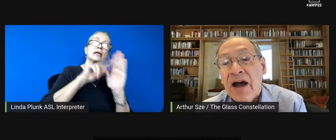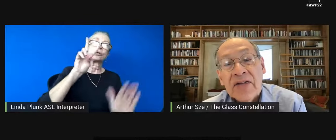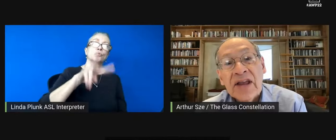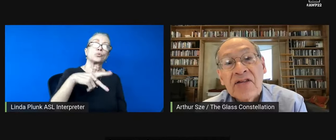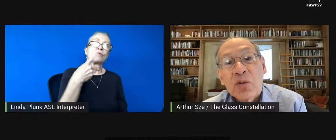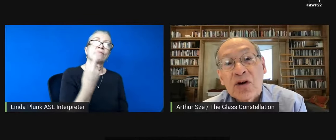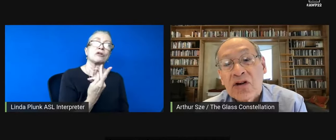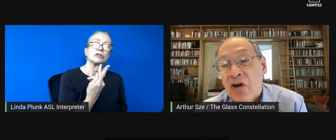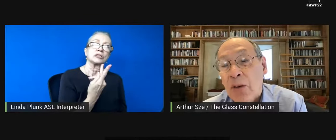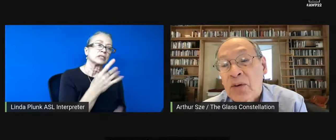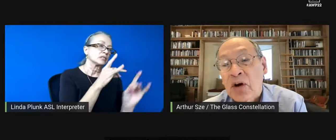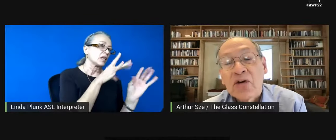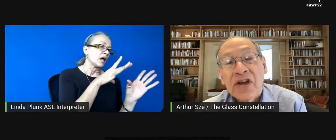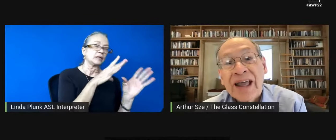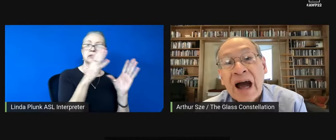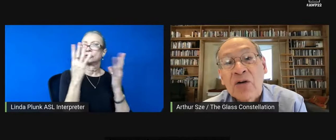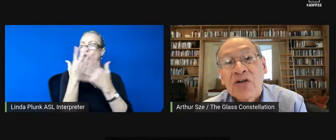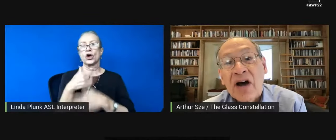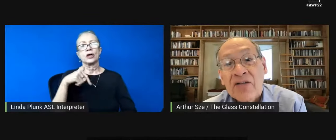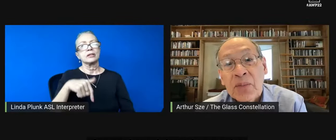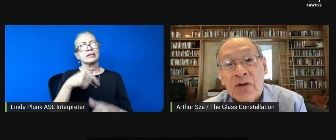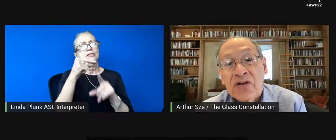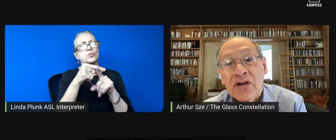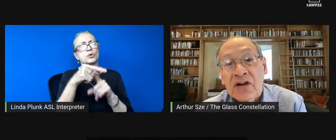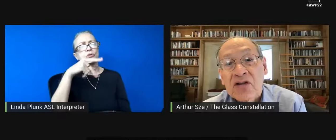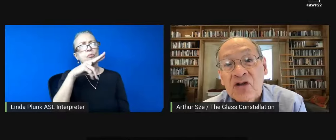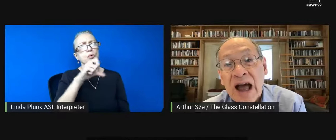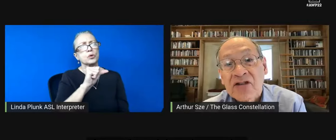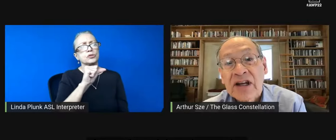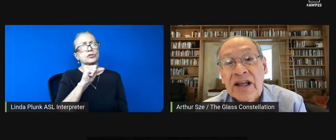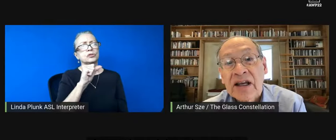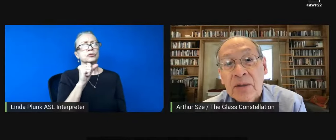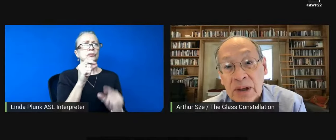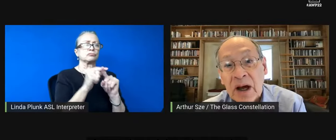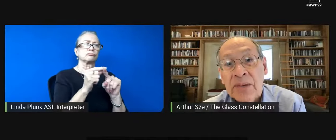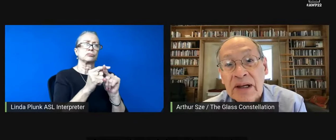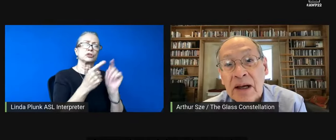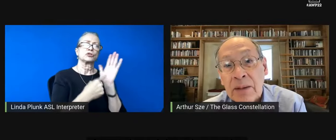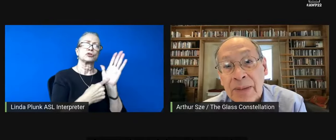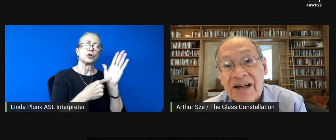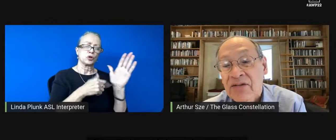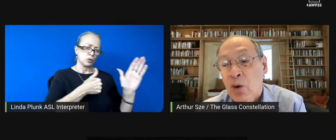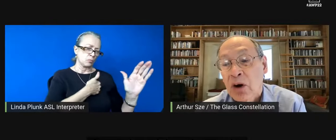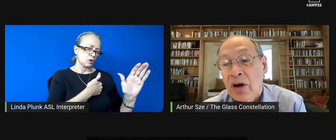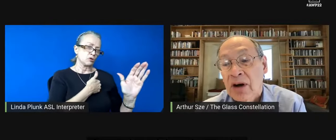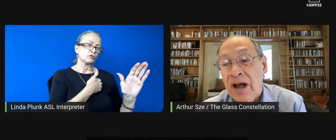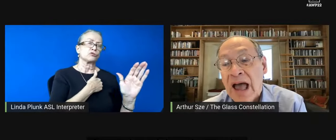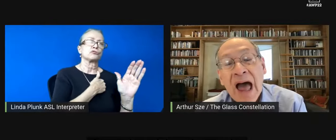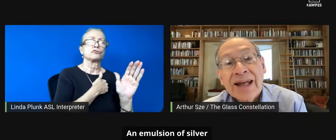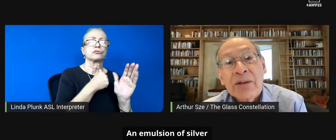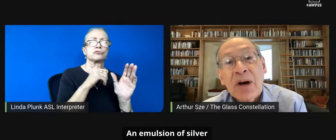these words are prose accounts of personal tragedy becoming metaphor